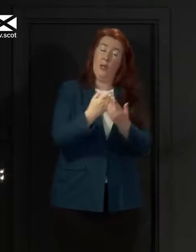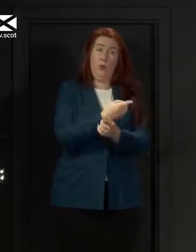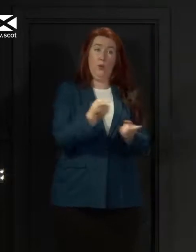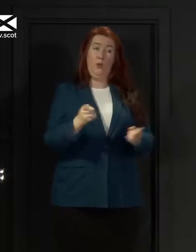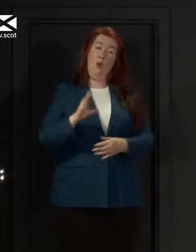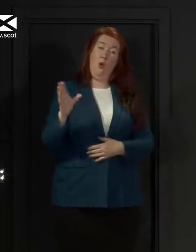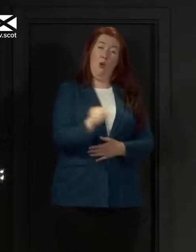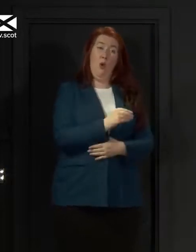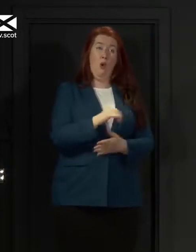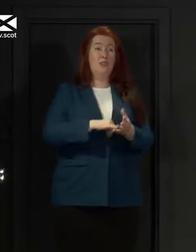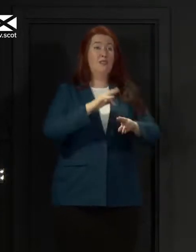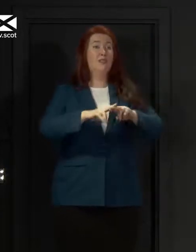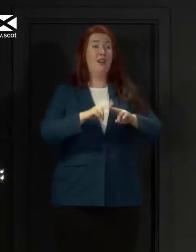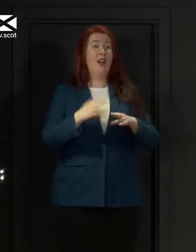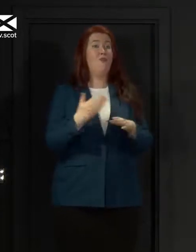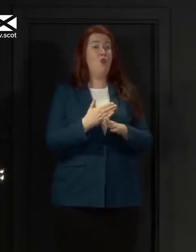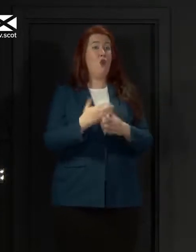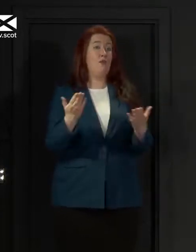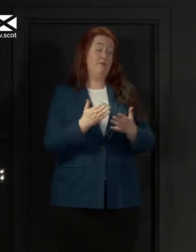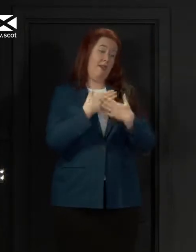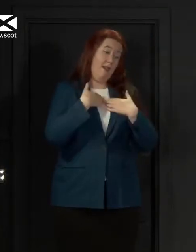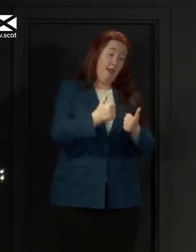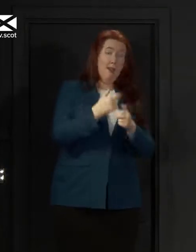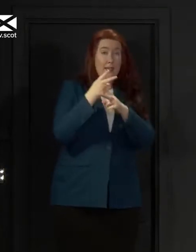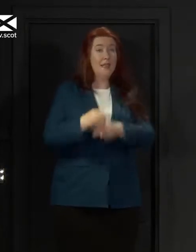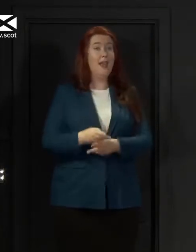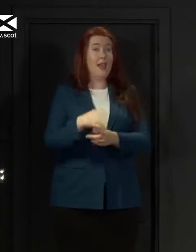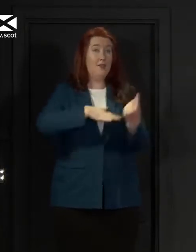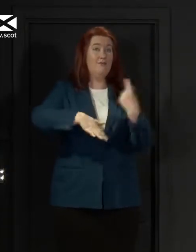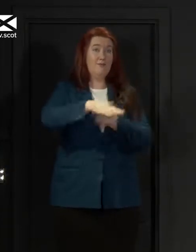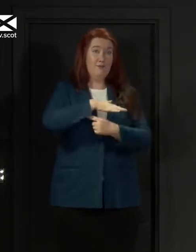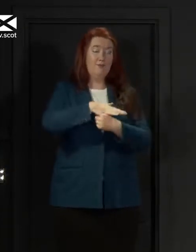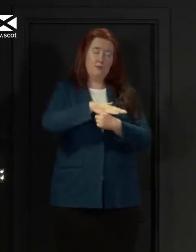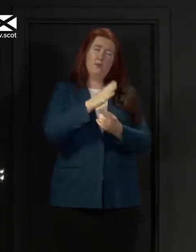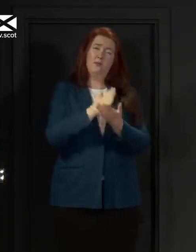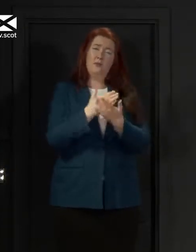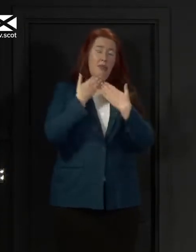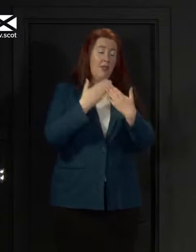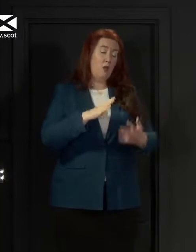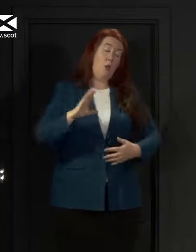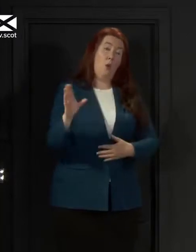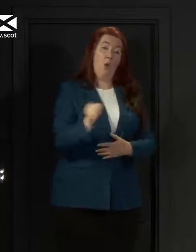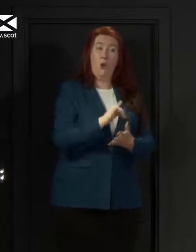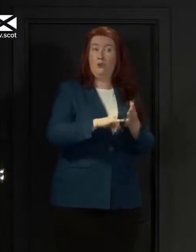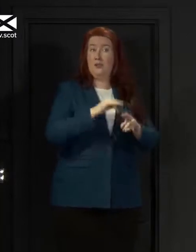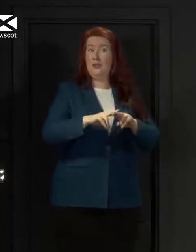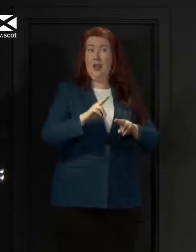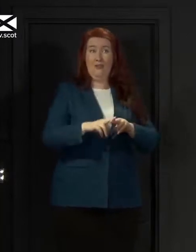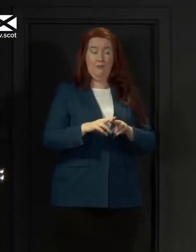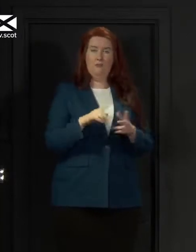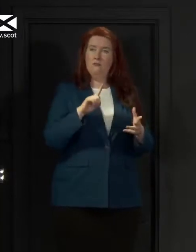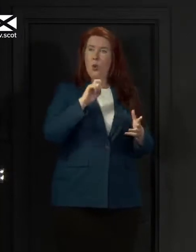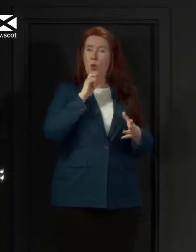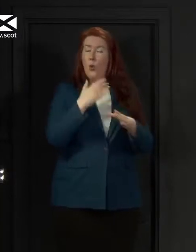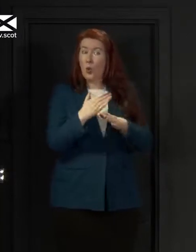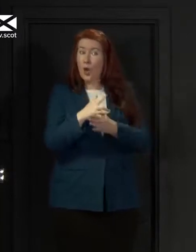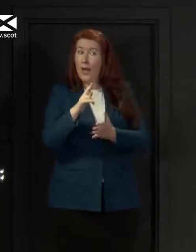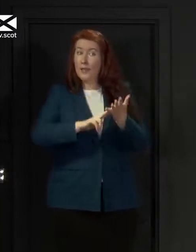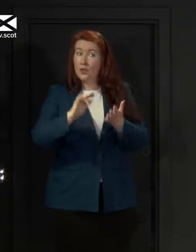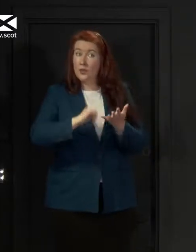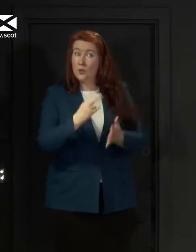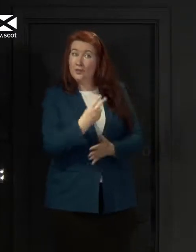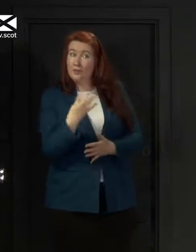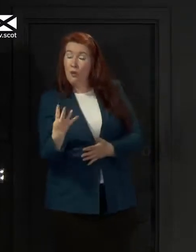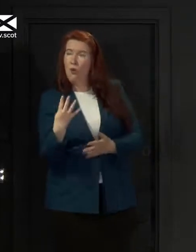working in our health and care sectors. That thanks is due to all staff, to people working in NHS 24, in